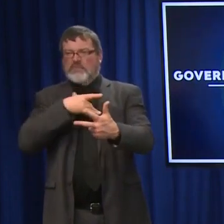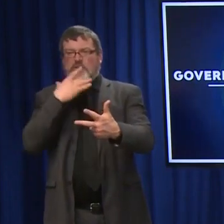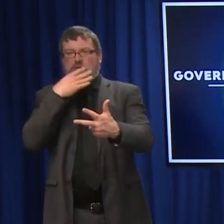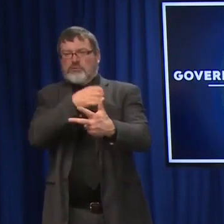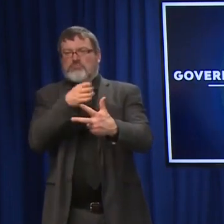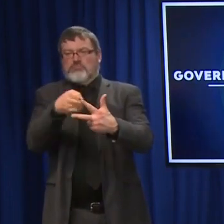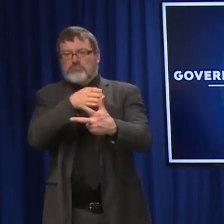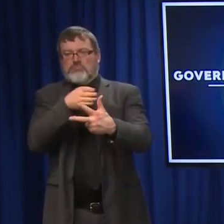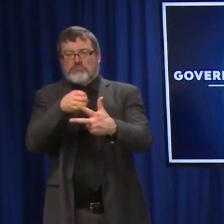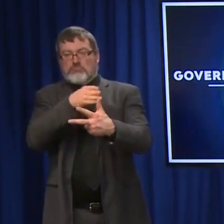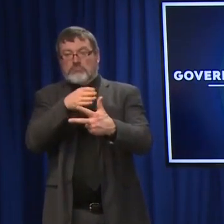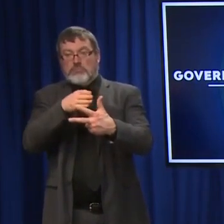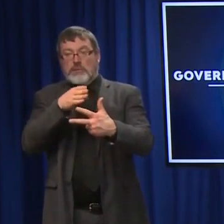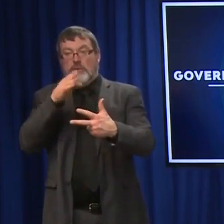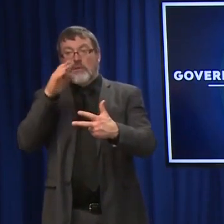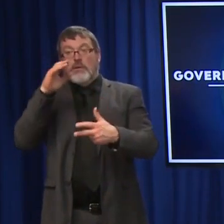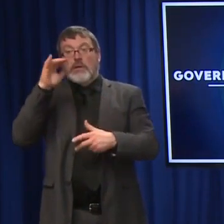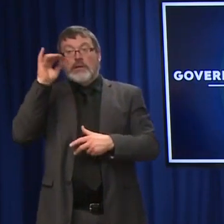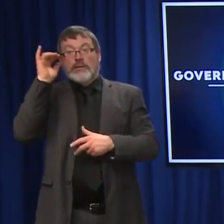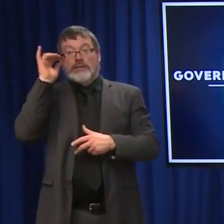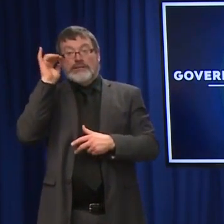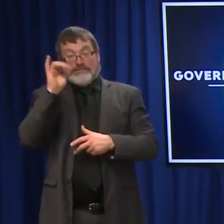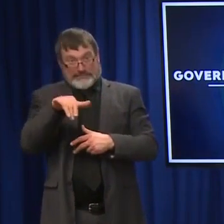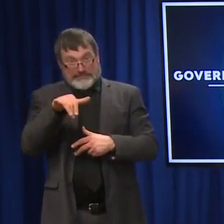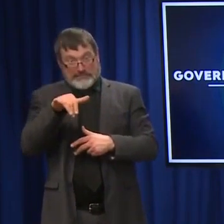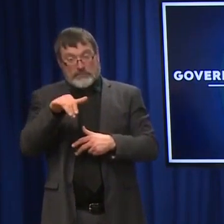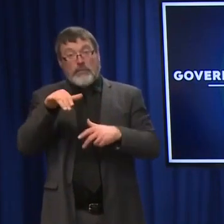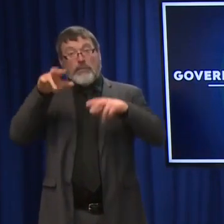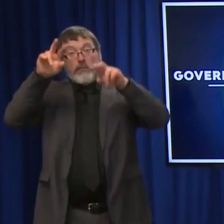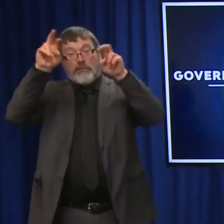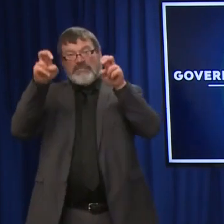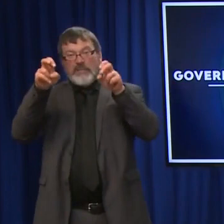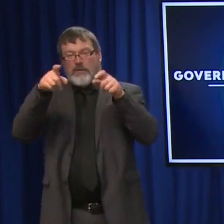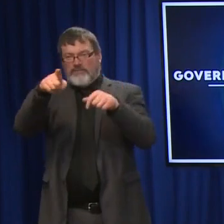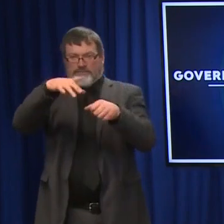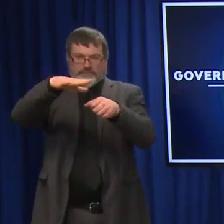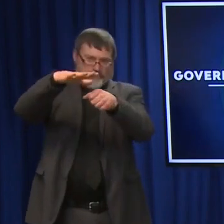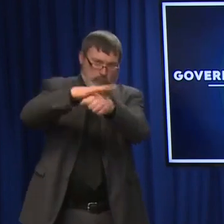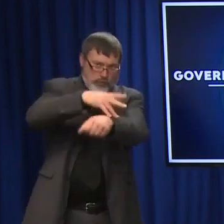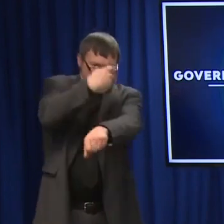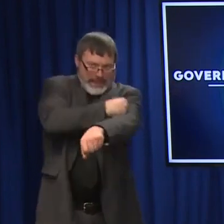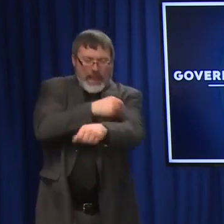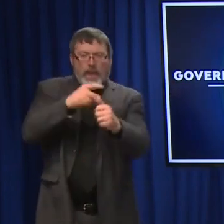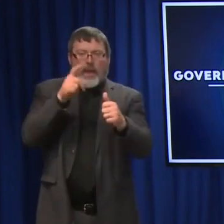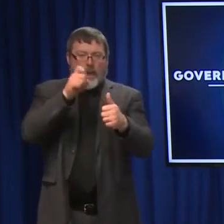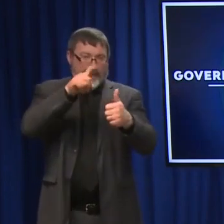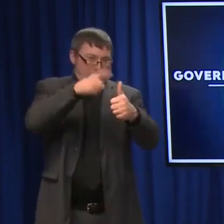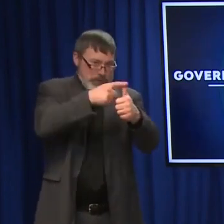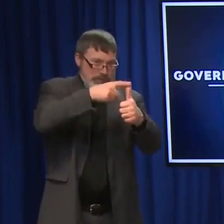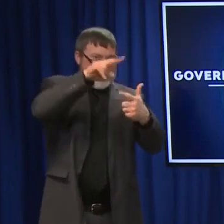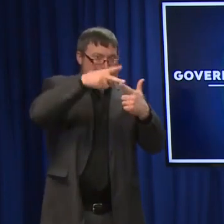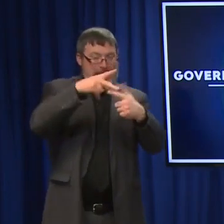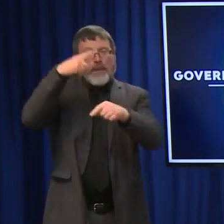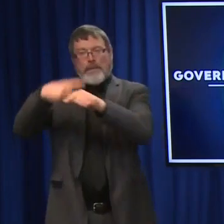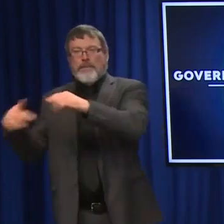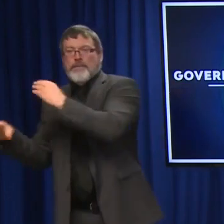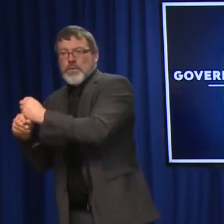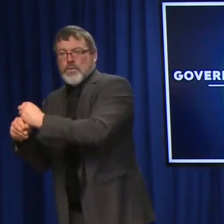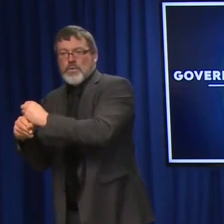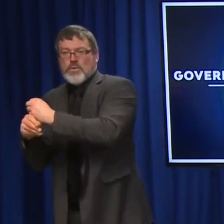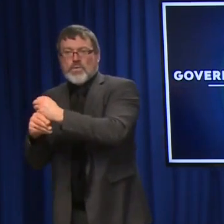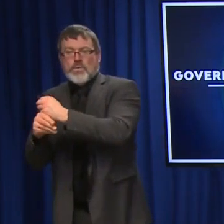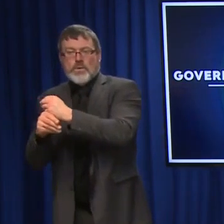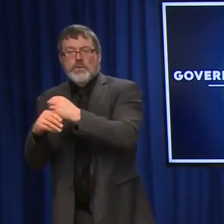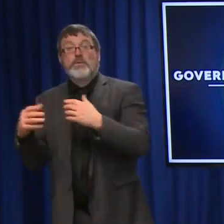three shots. So how should granitators who maybe only receive two shots, a Johnson & Johnson first